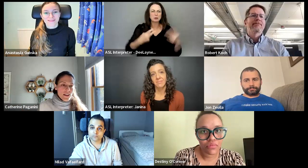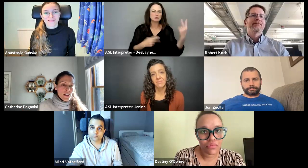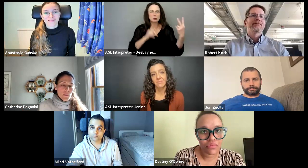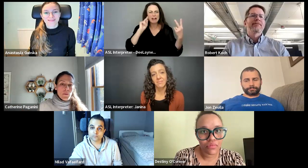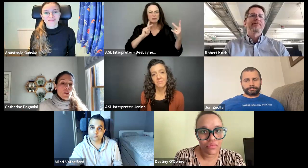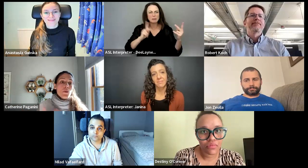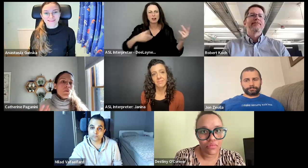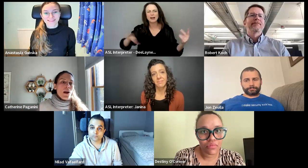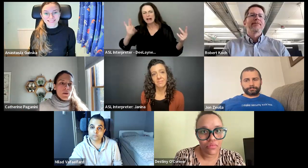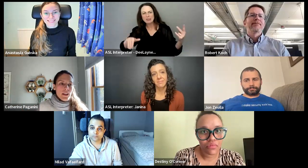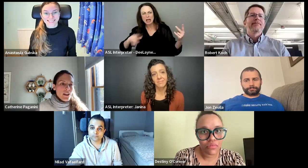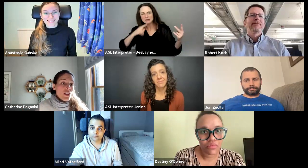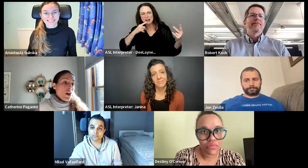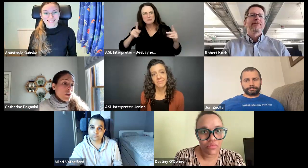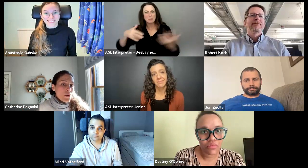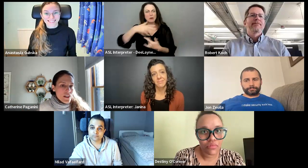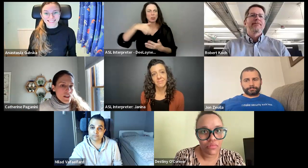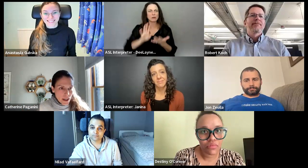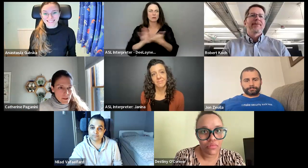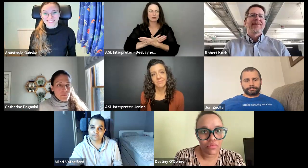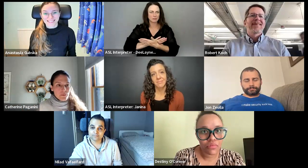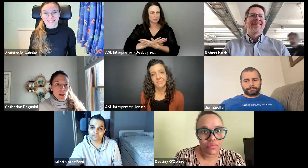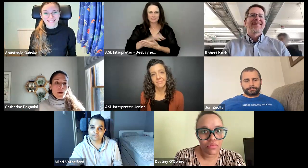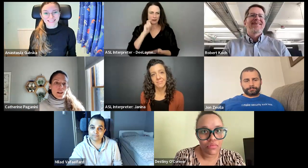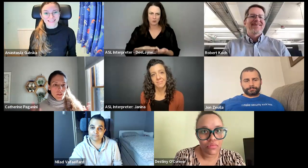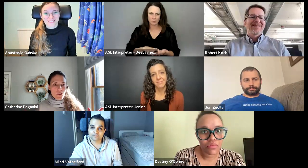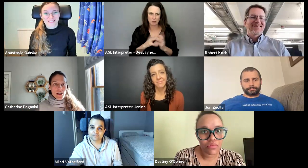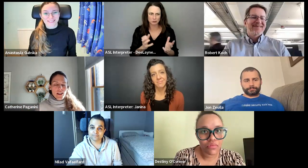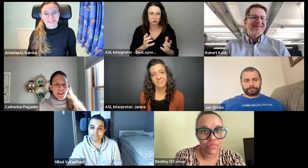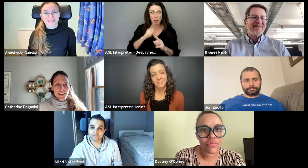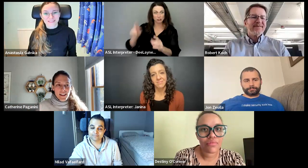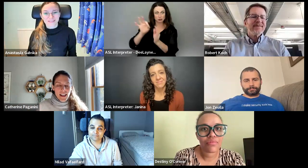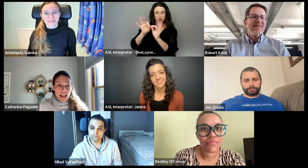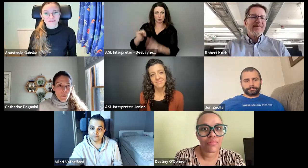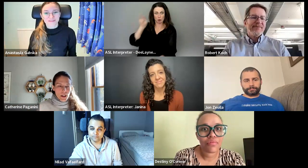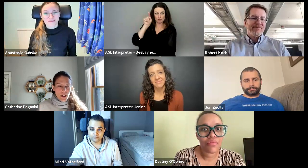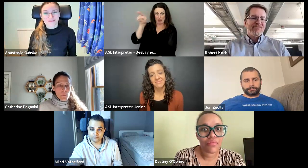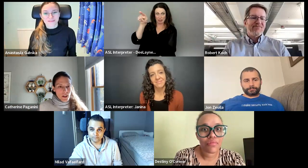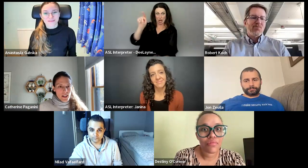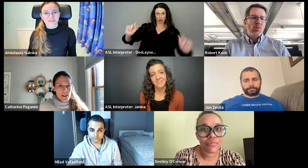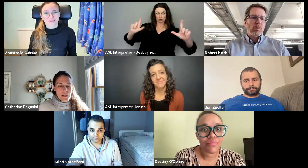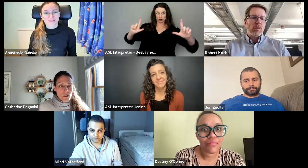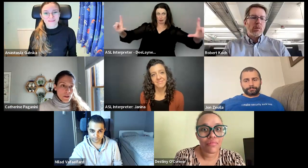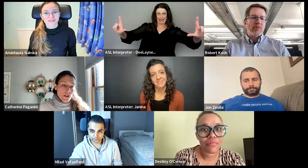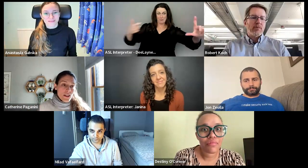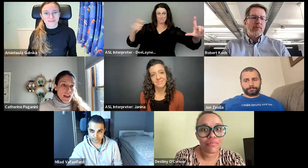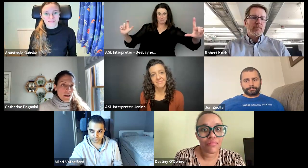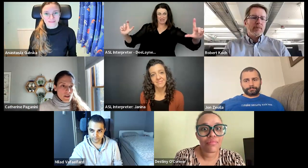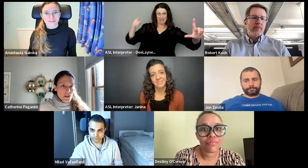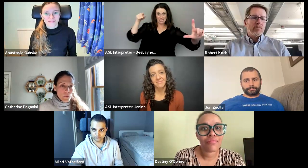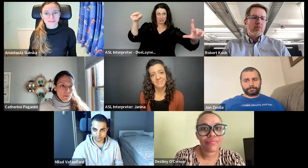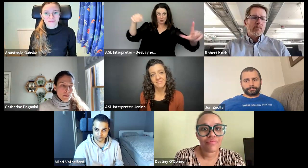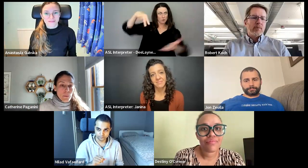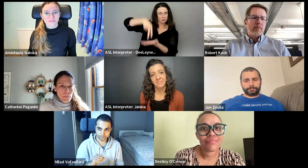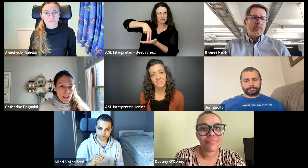um, 9,000 hearing people, you will probably not notice. Right. But if you see like now where people are going to see the interpreters on